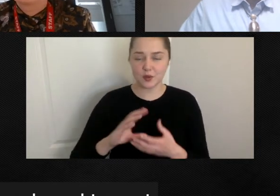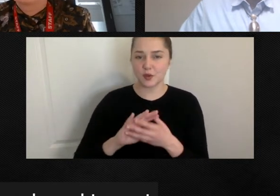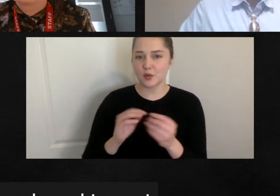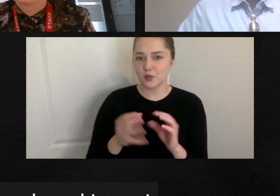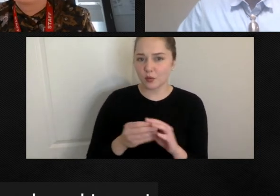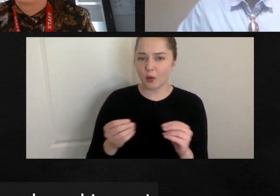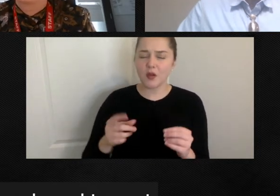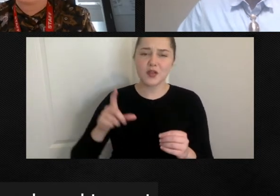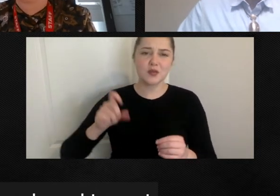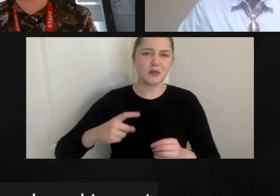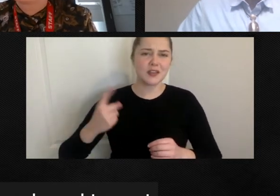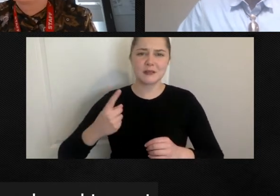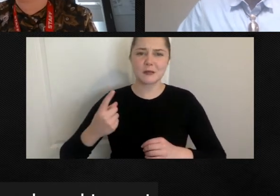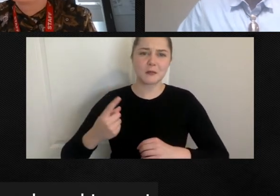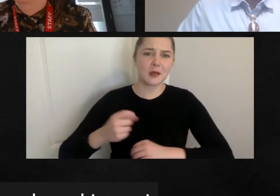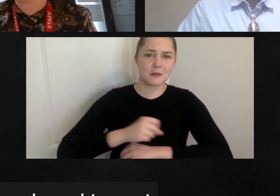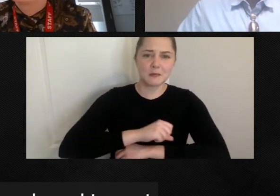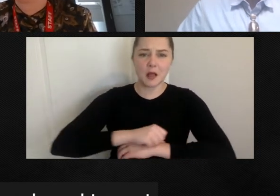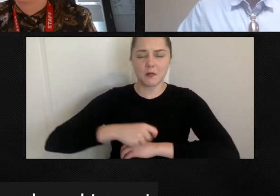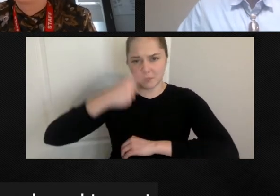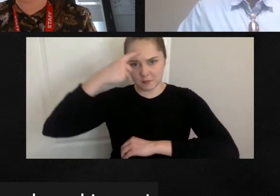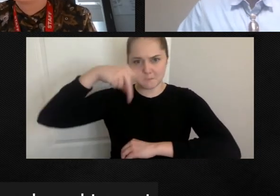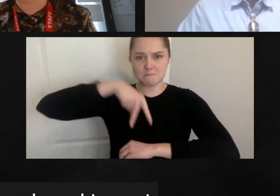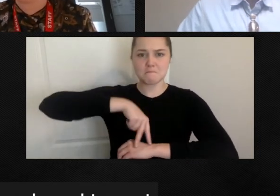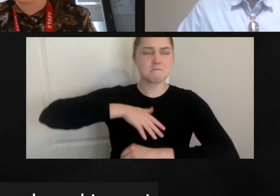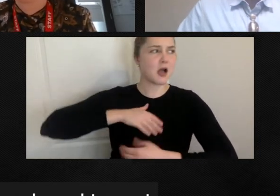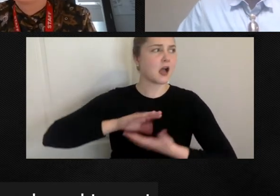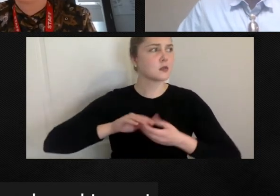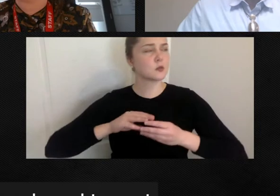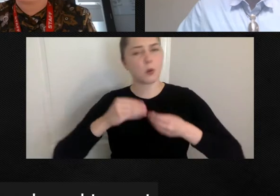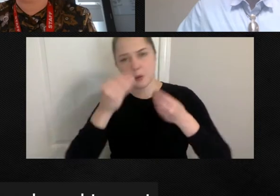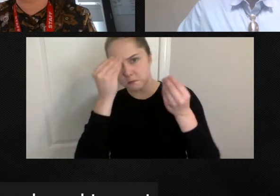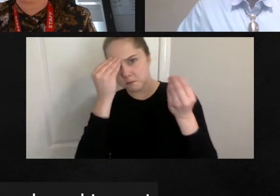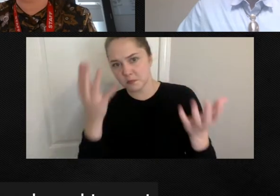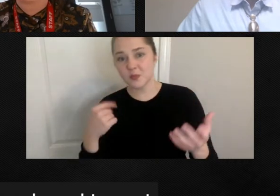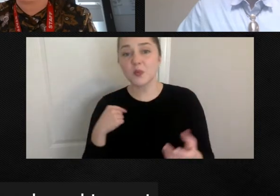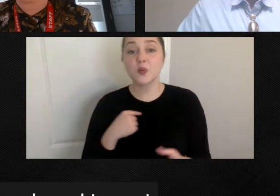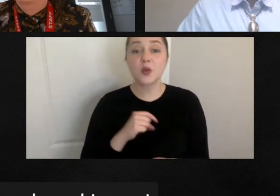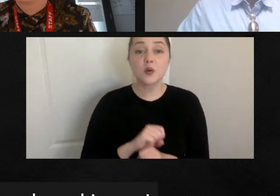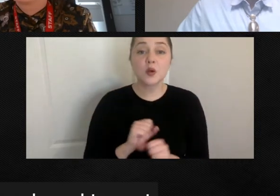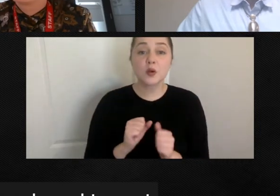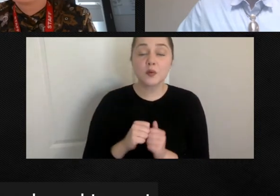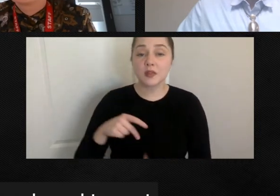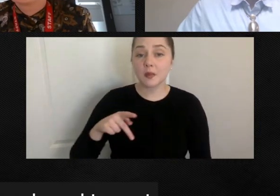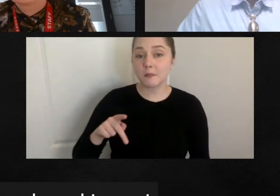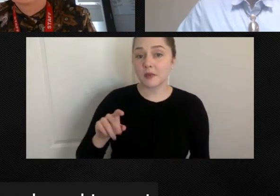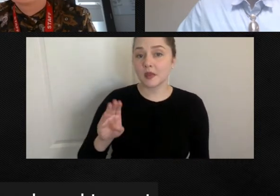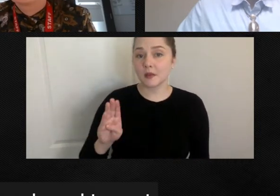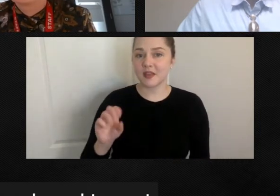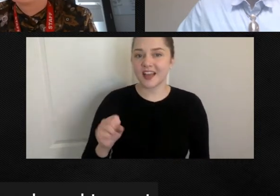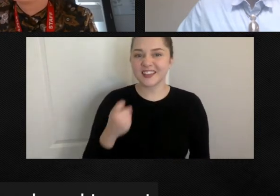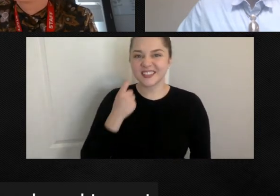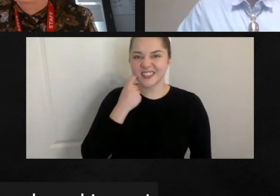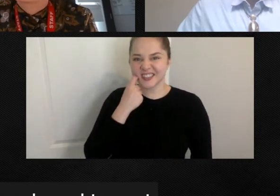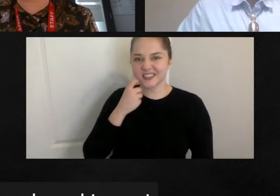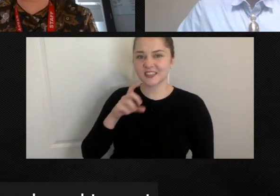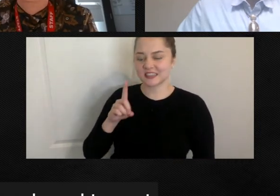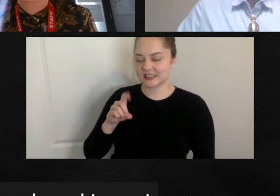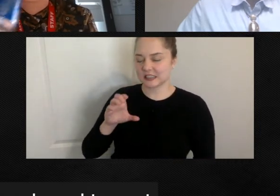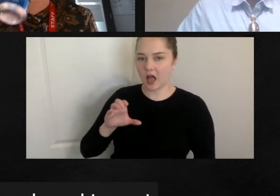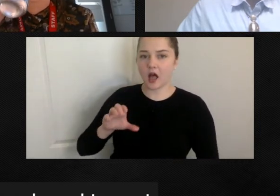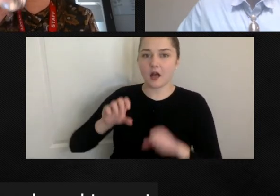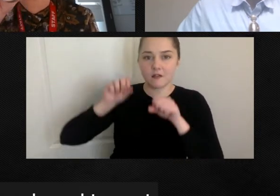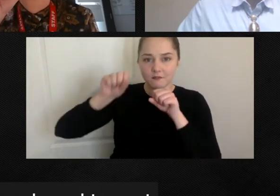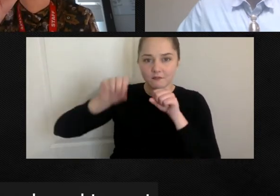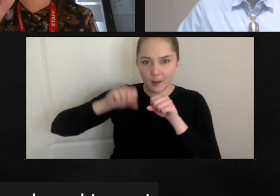a platform to help amplify those, we work with PBS. We recently did two documentary films, one on